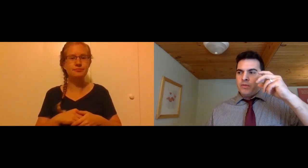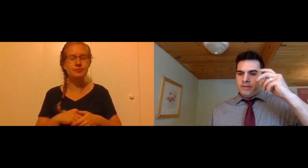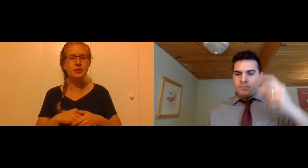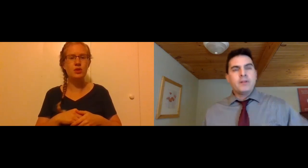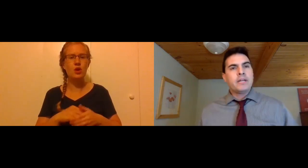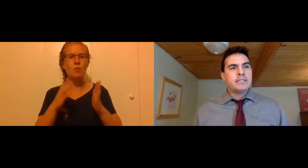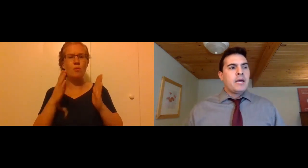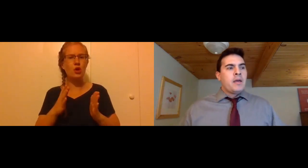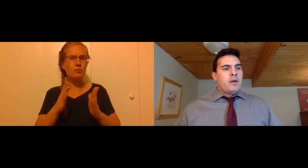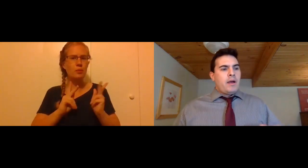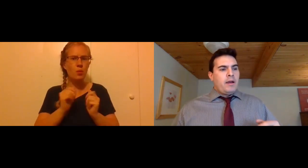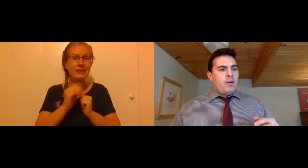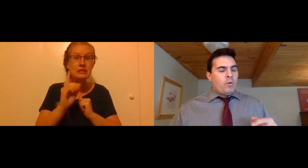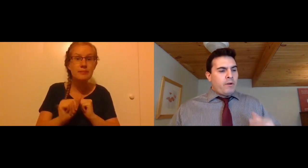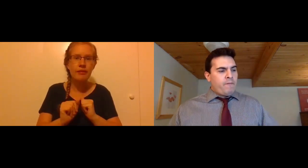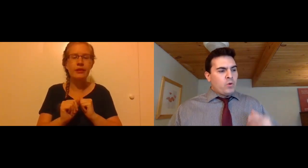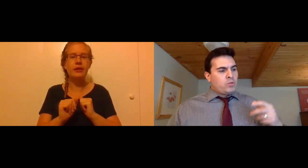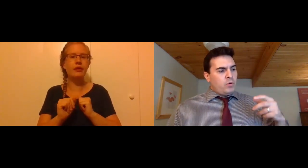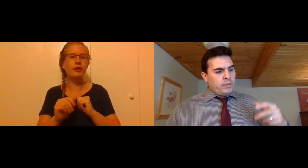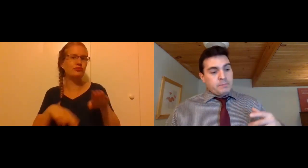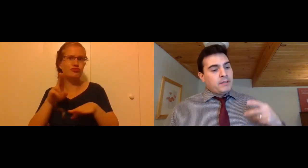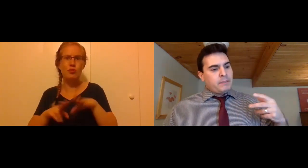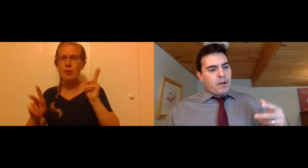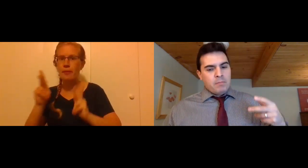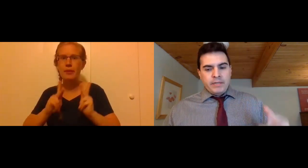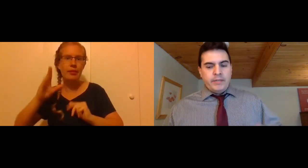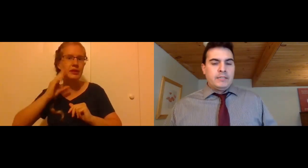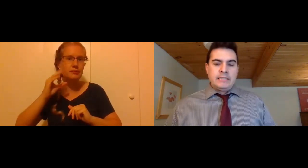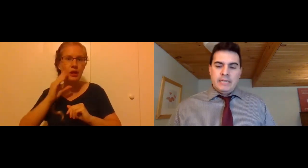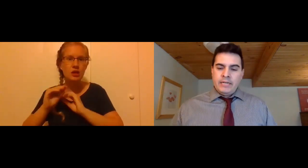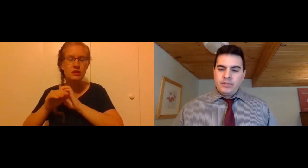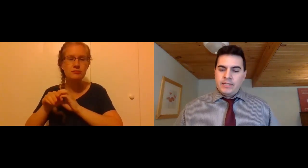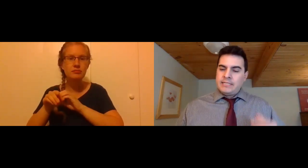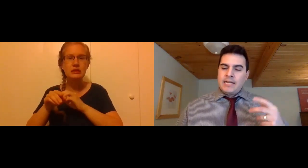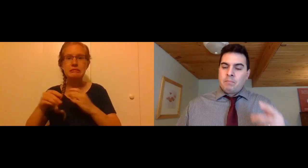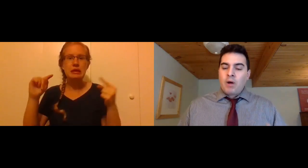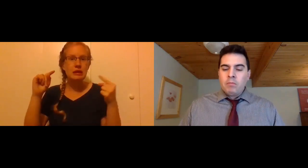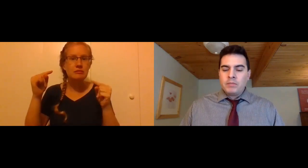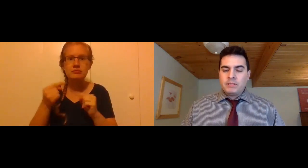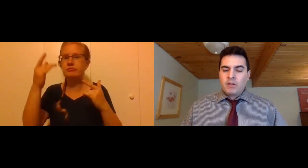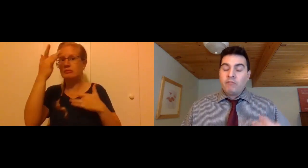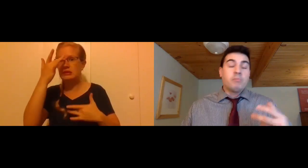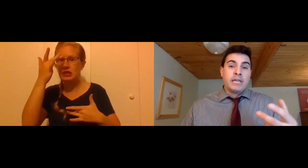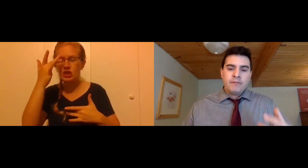persons with disabilities, ordinary folks who experience impairment, illness and injury. This is not a problem to be solved, but a gift